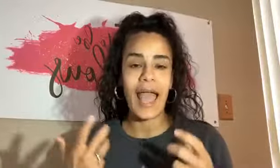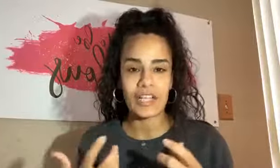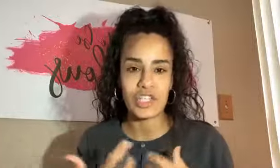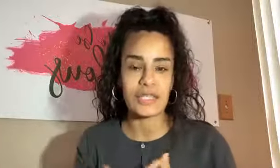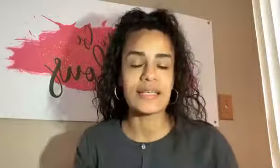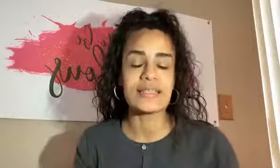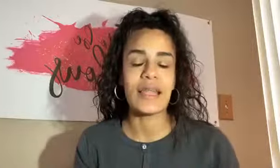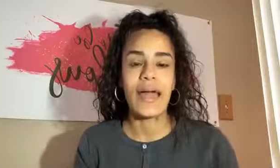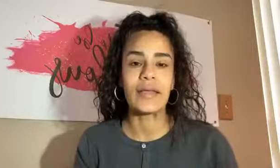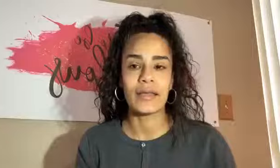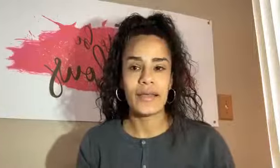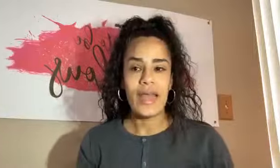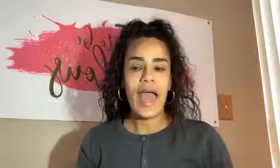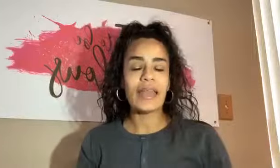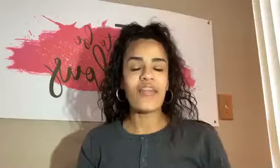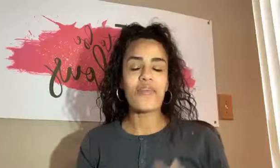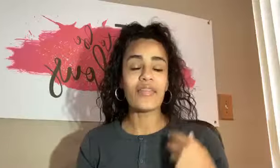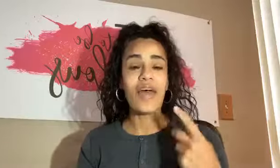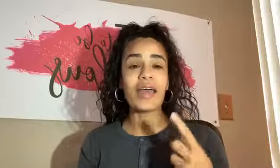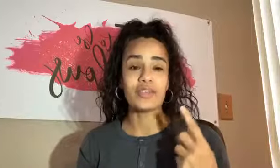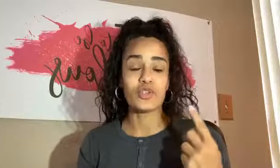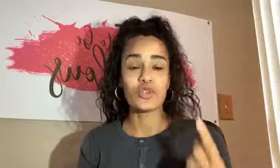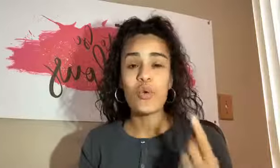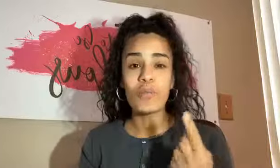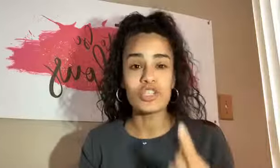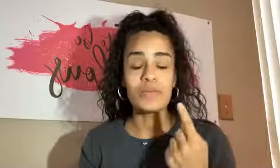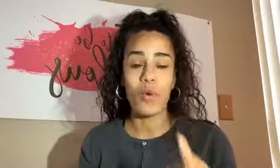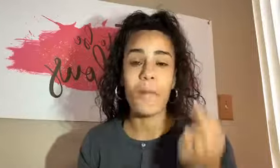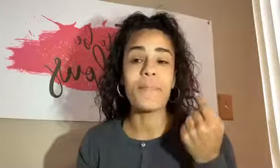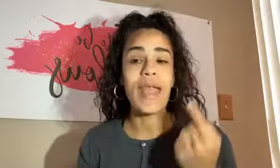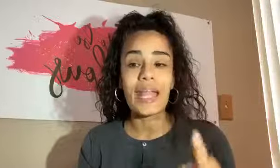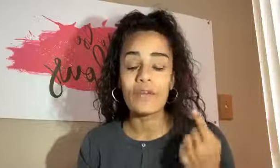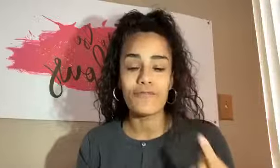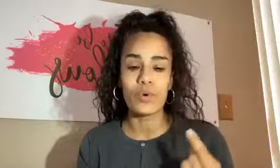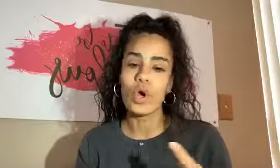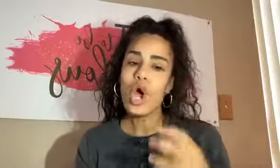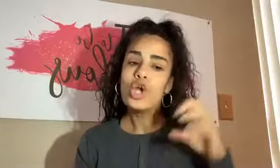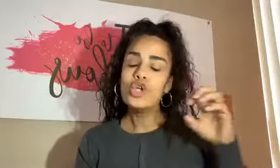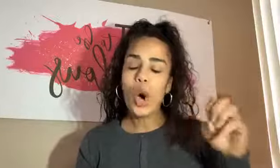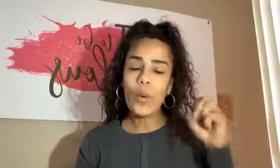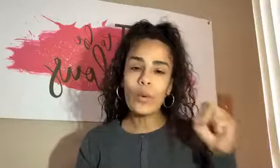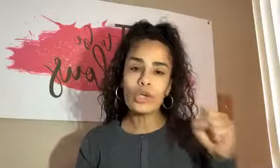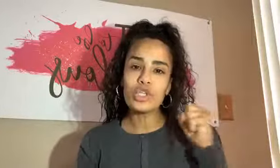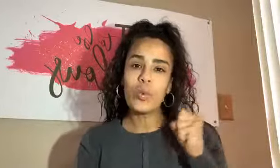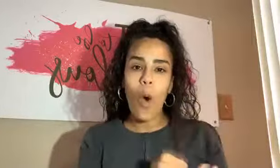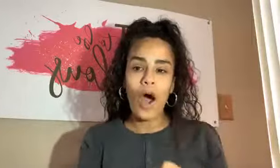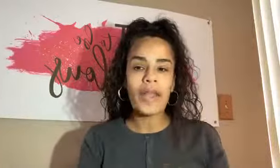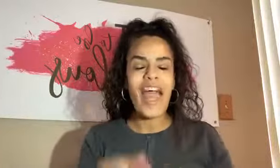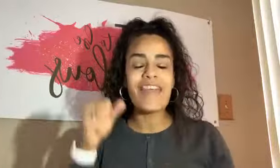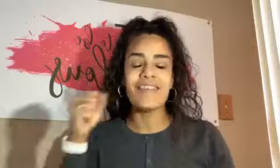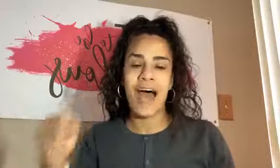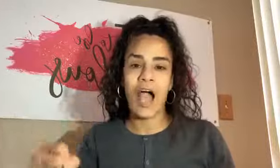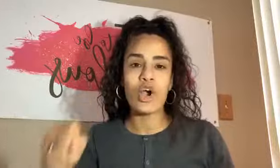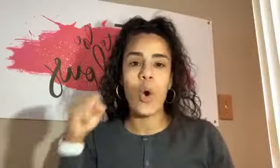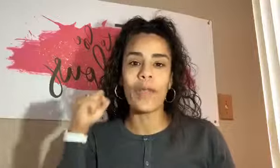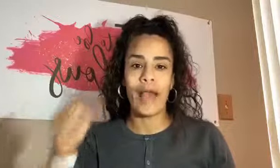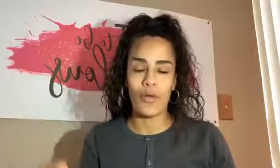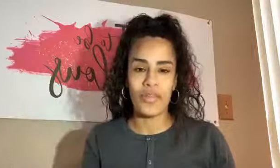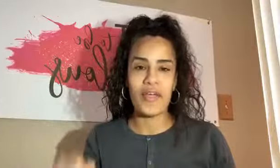action is like. And I think that is so much more painful, knowing what you want and not going out there